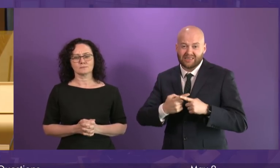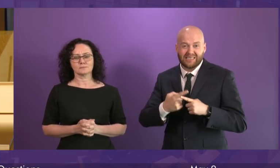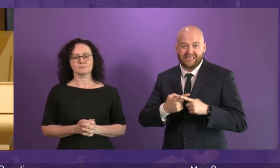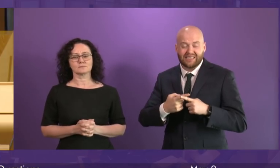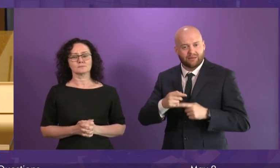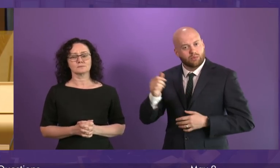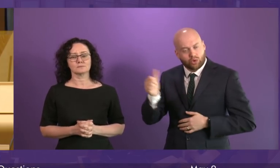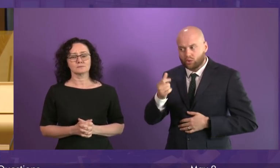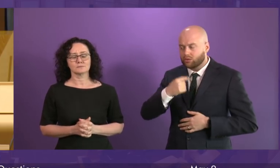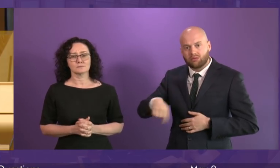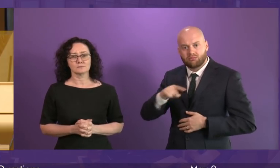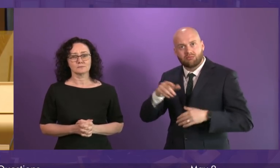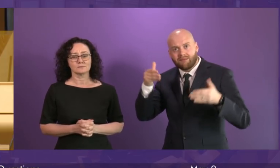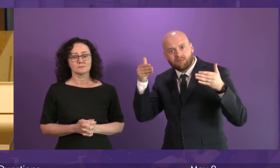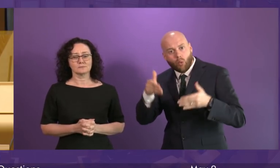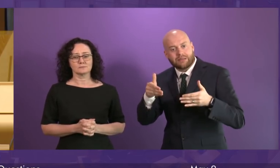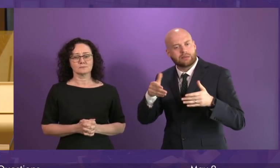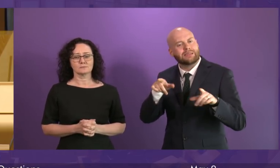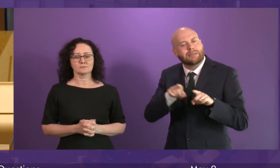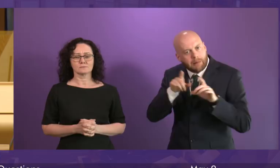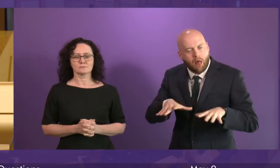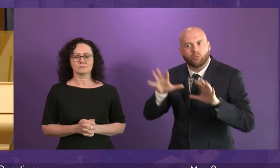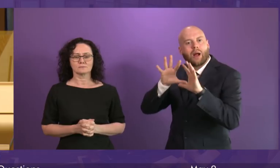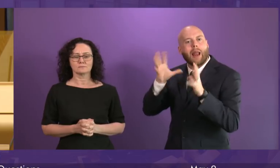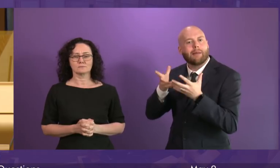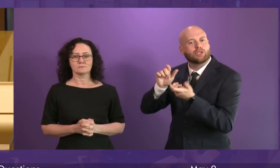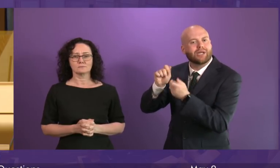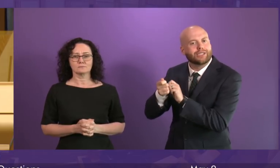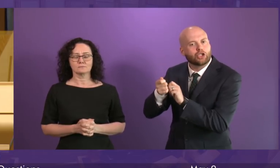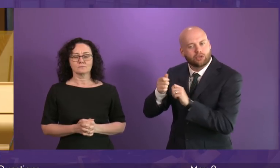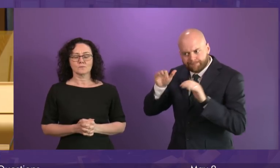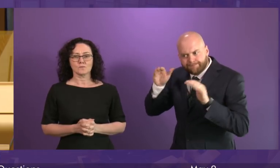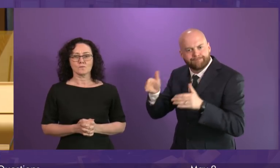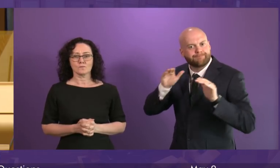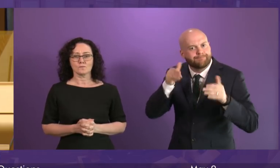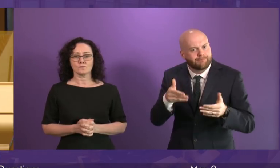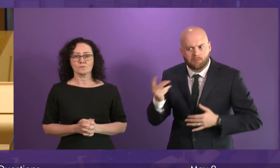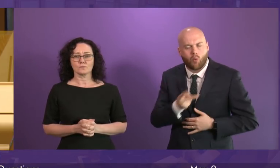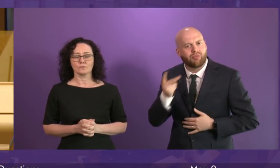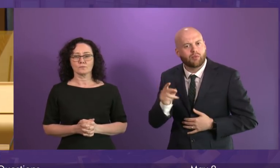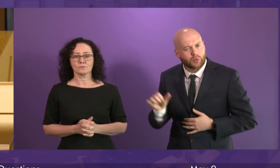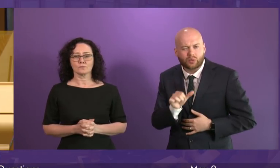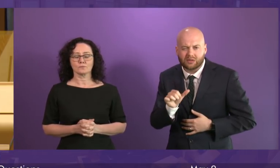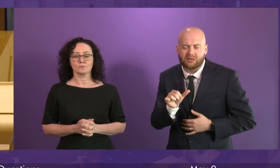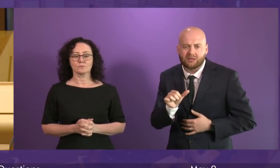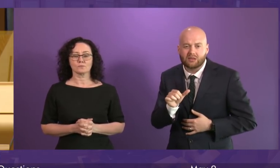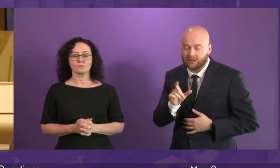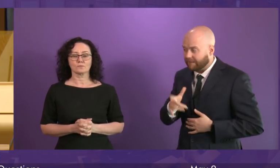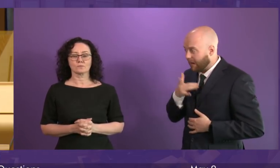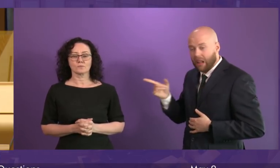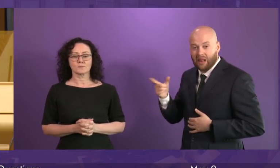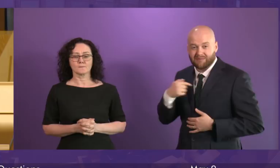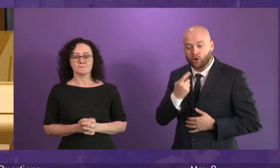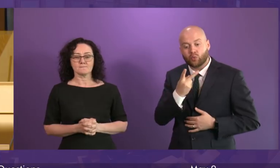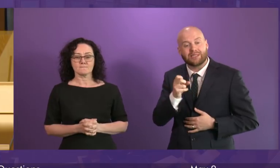focus and energy as our climate change does. Does the First Minister agree that it now seems extremely unlikely that we will meet our